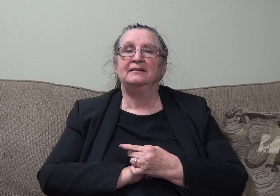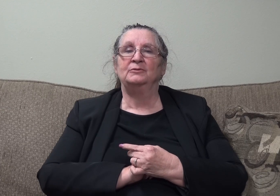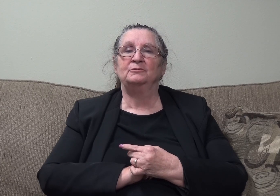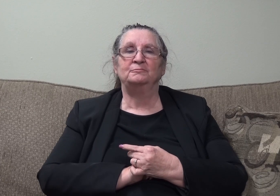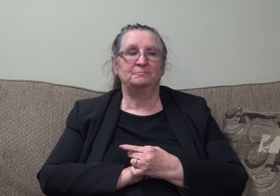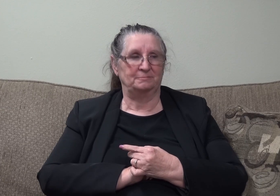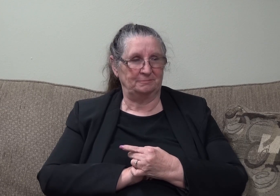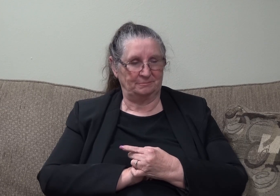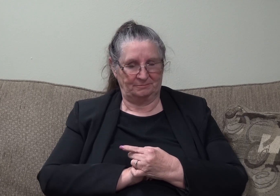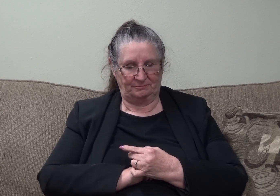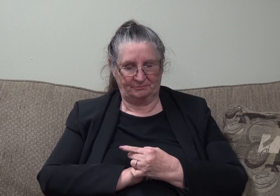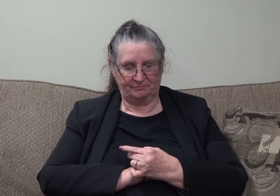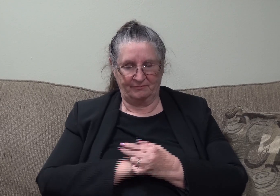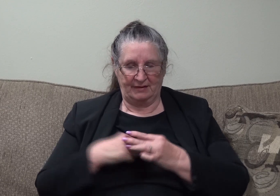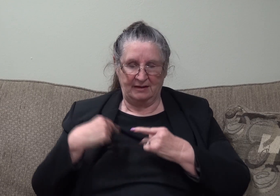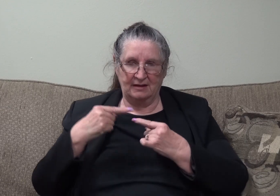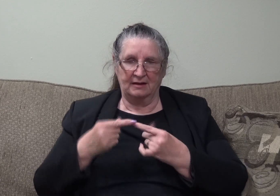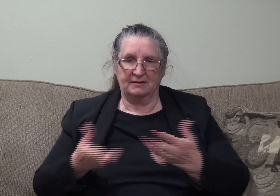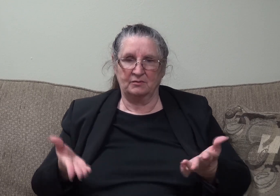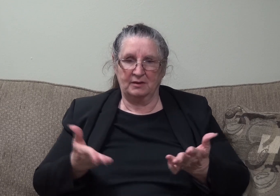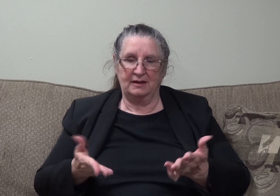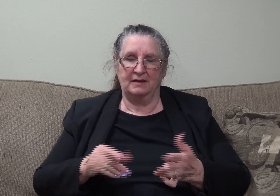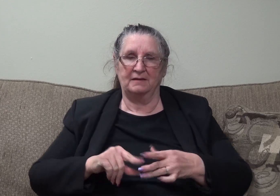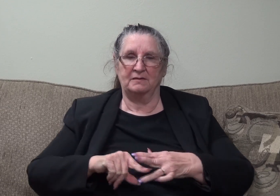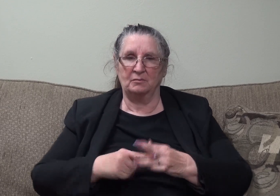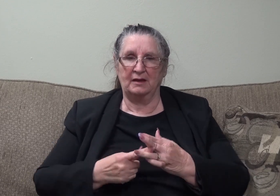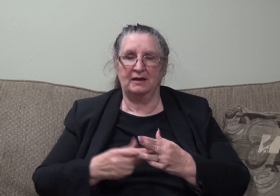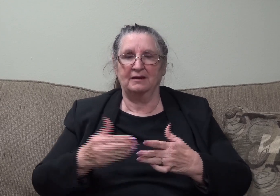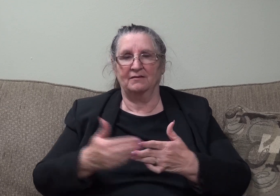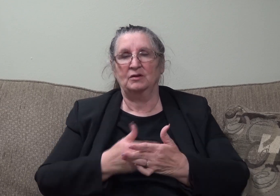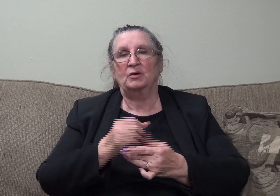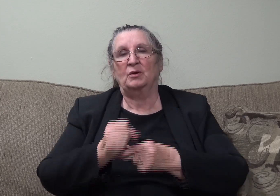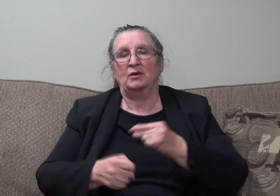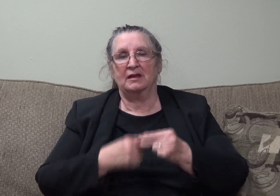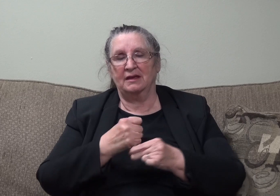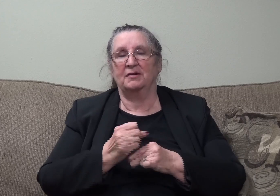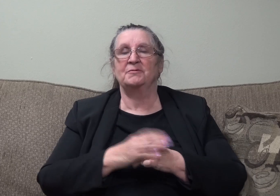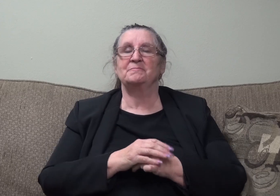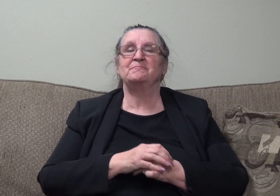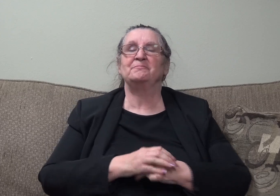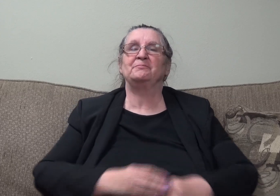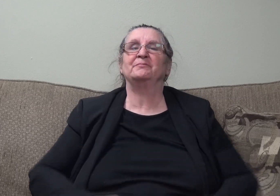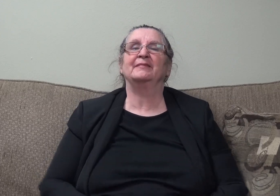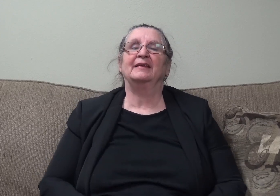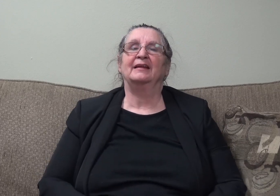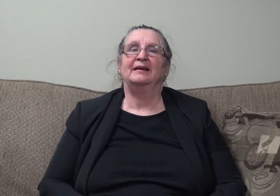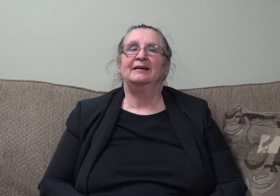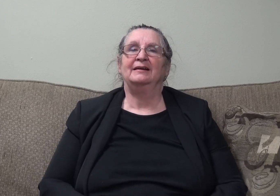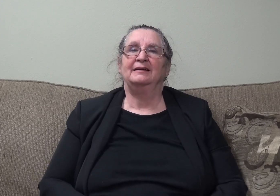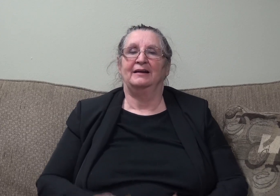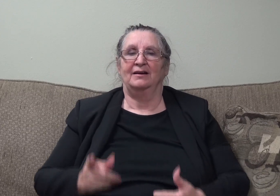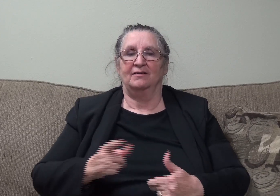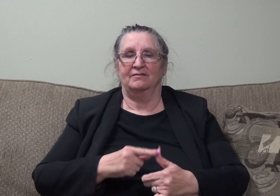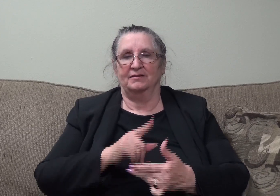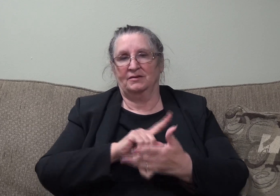So, as we are, again, in the beginning of this new year and as we are in the first week of 2022,